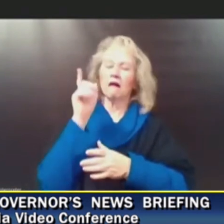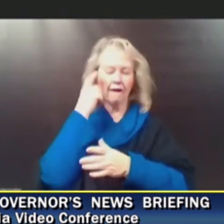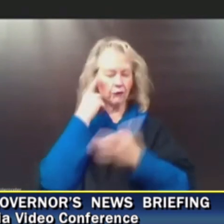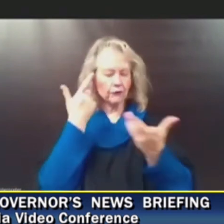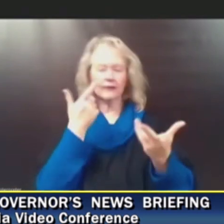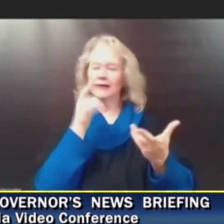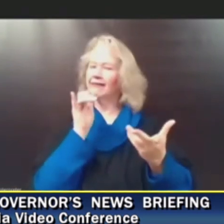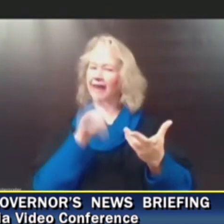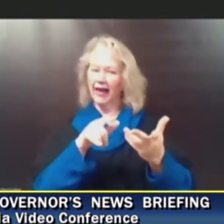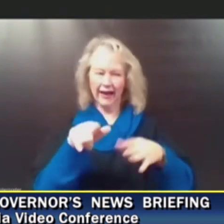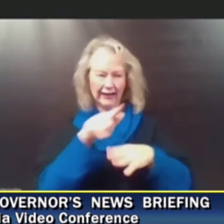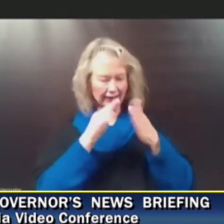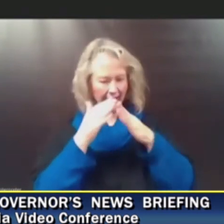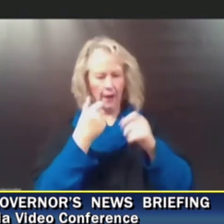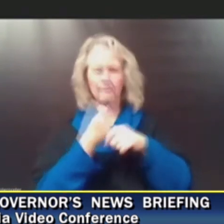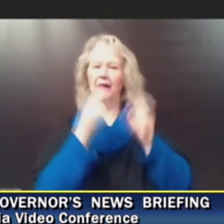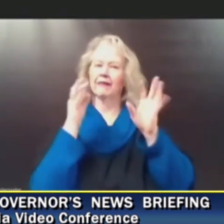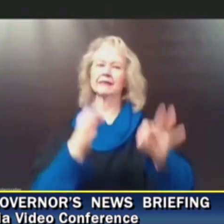municipality.